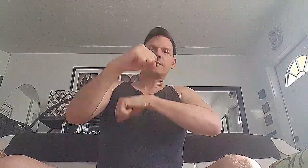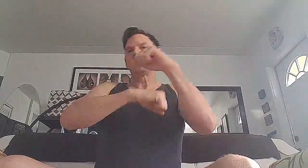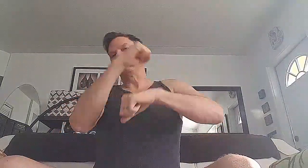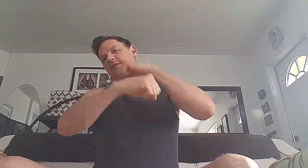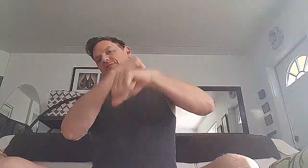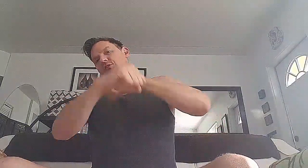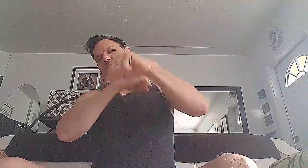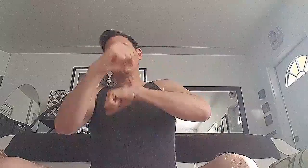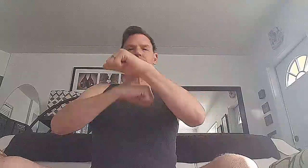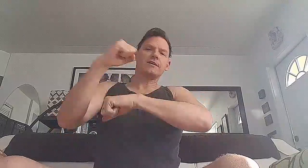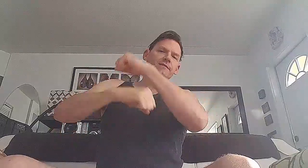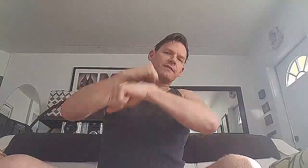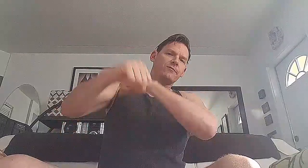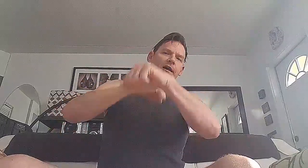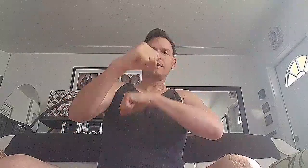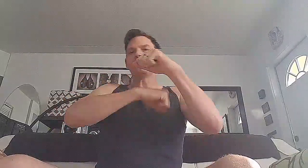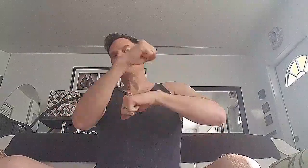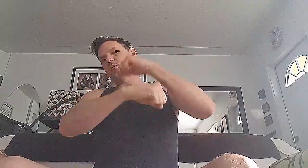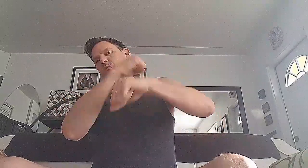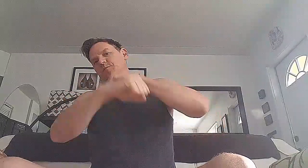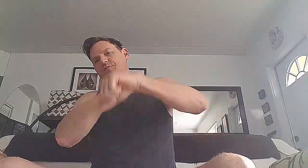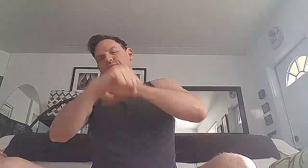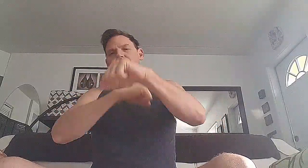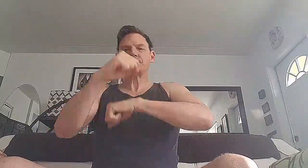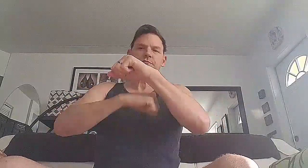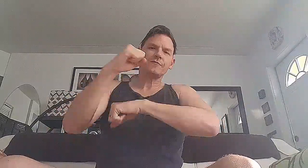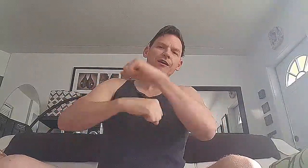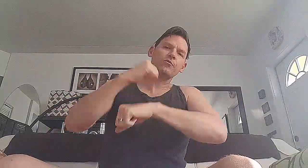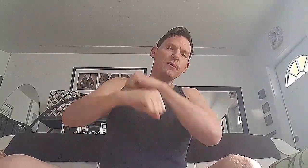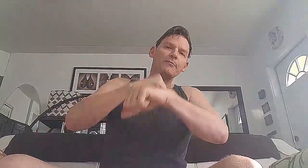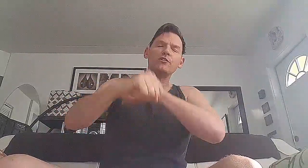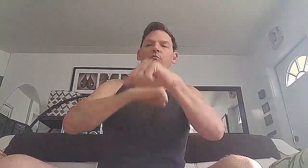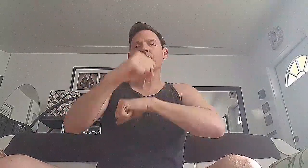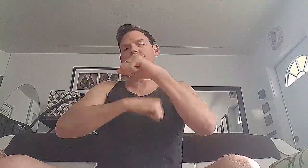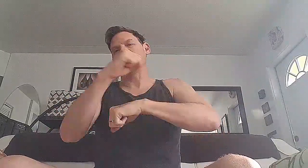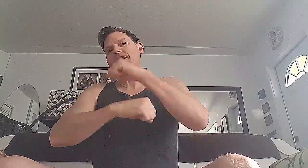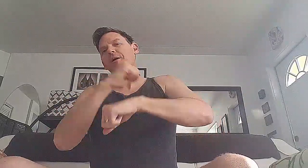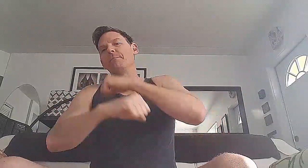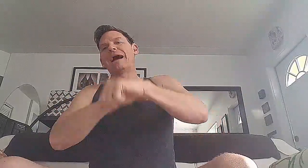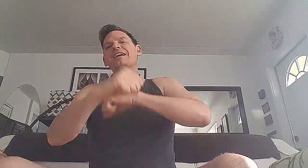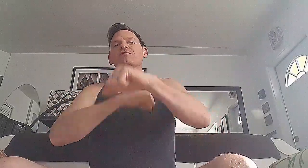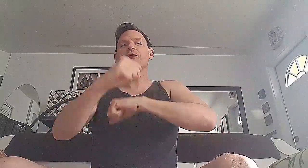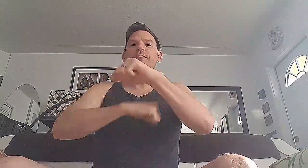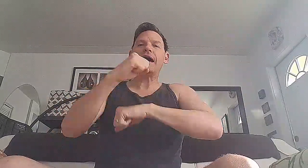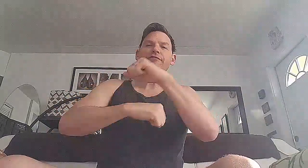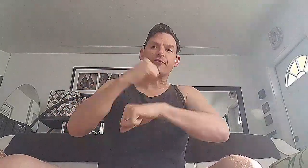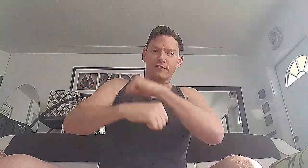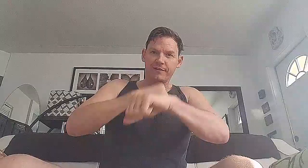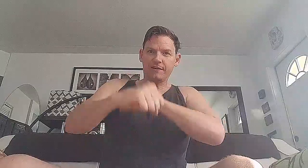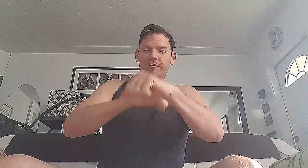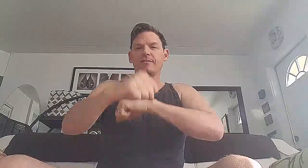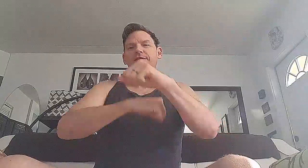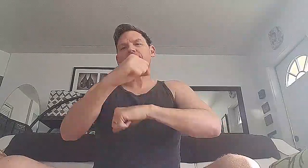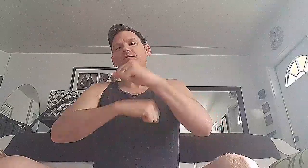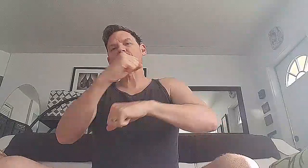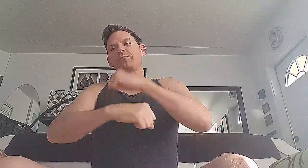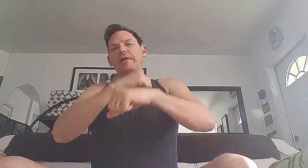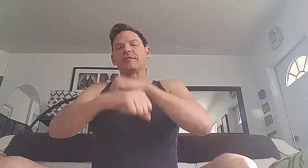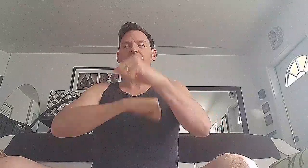Give it that feeling here, right? Like Rocky. And remember, you're worth it. Maximum effort. Right? That's what it's about in